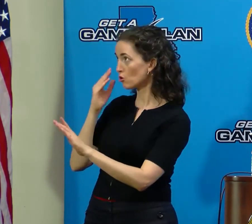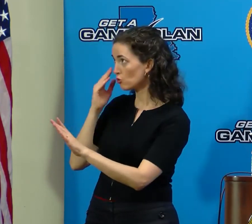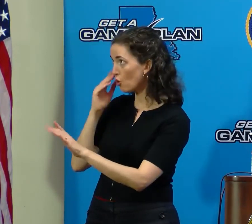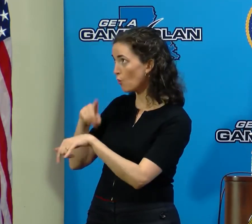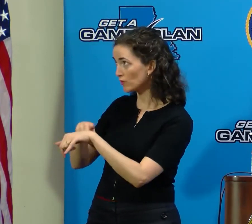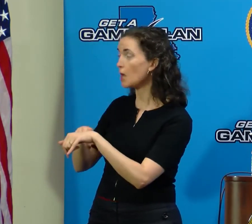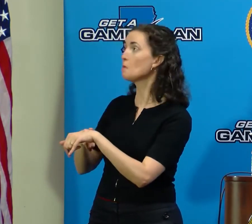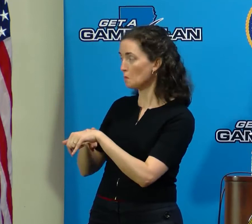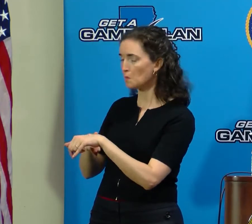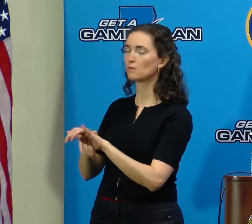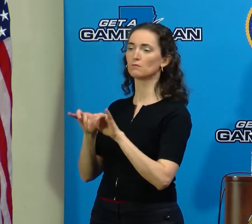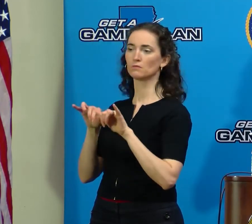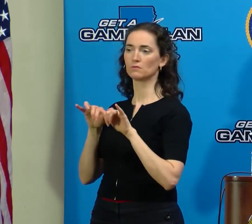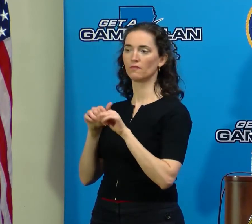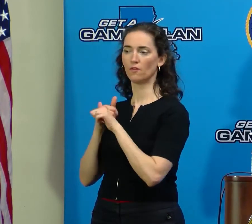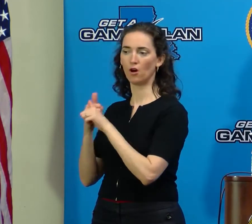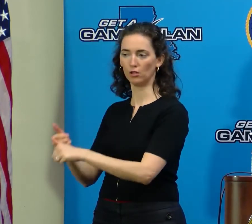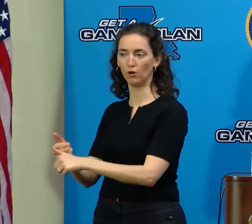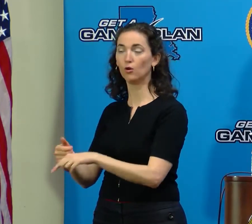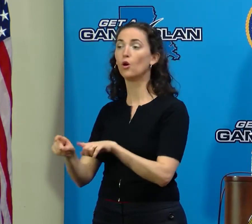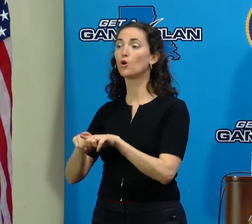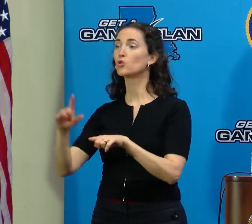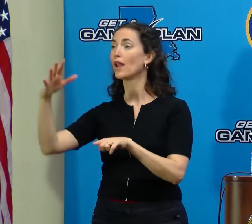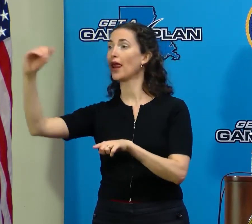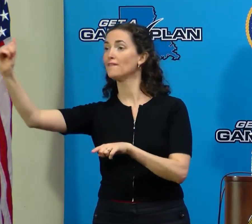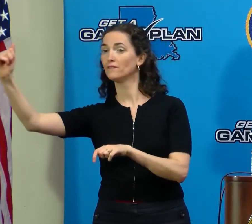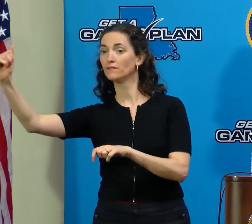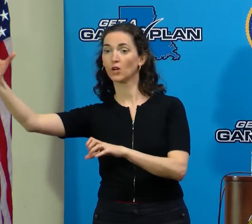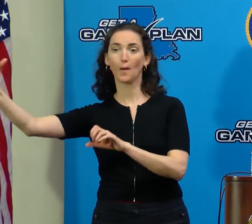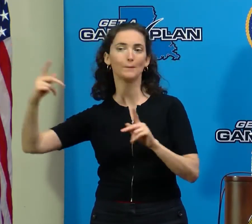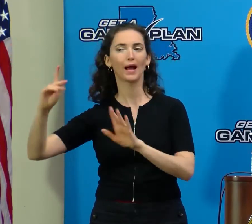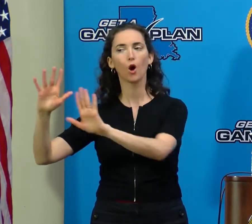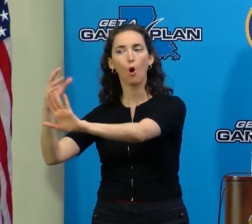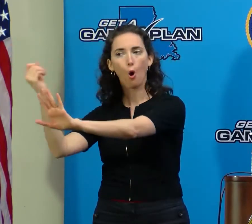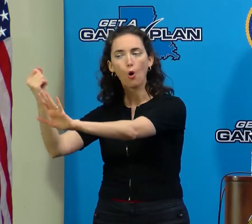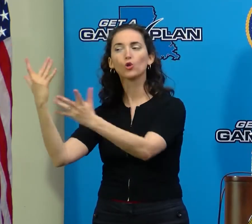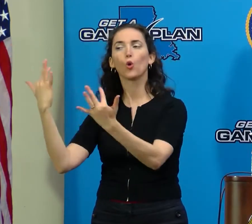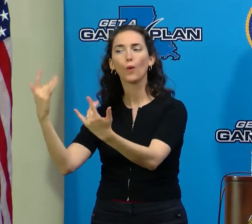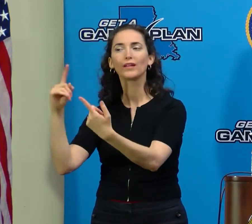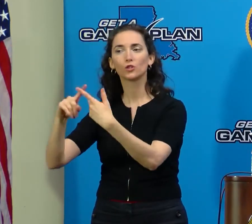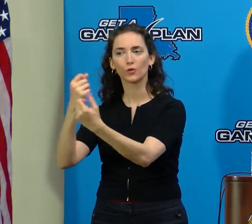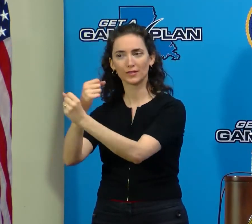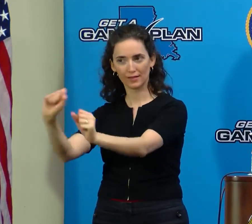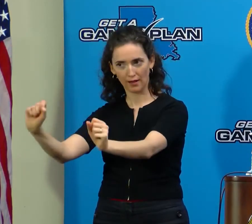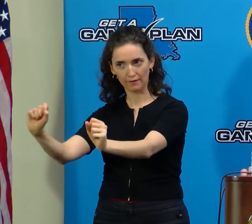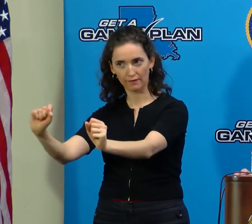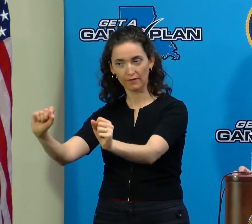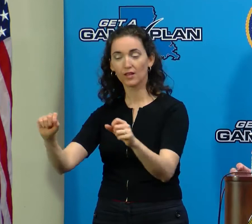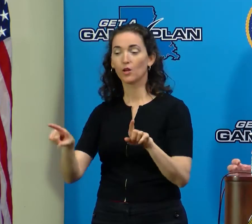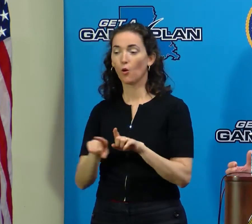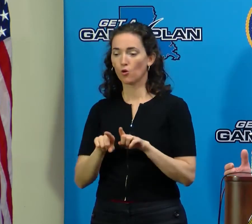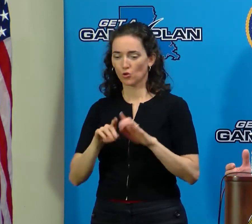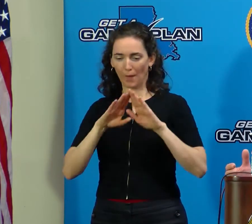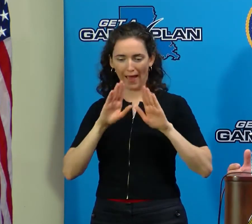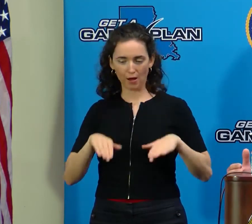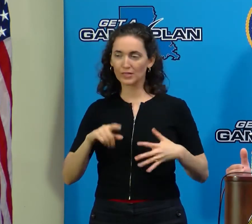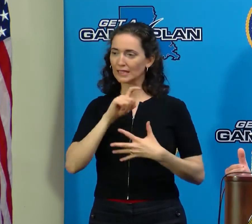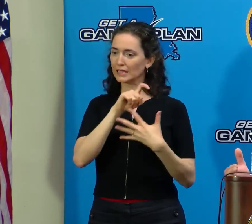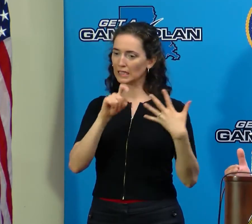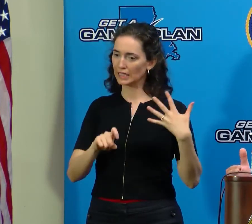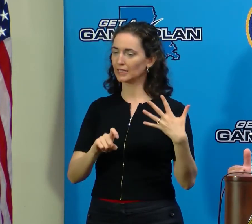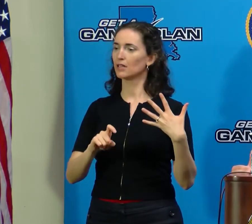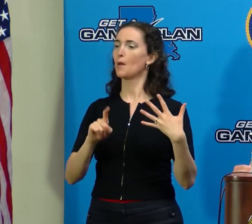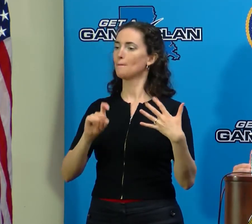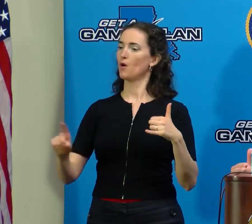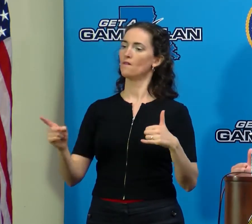is safe for you to do so, and that you'll actually have some of the basic necessities of life, like